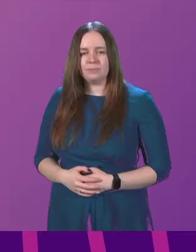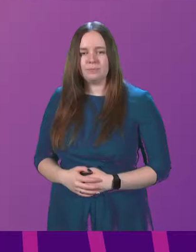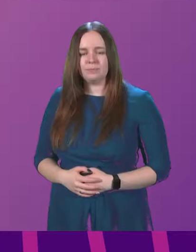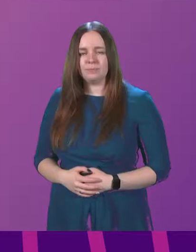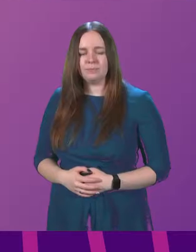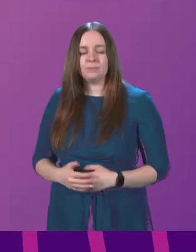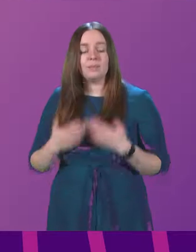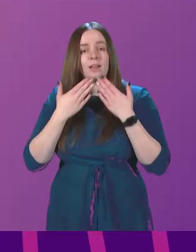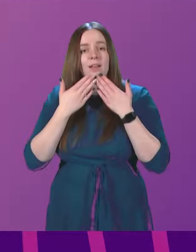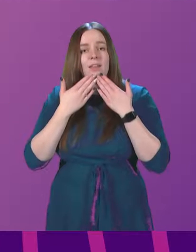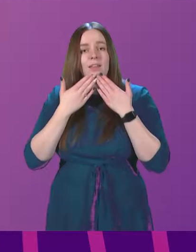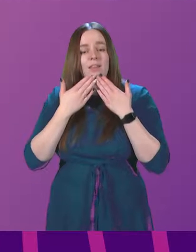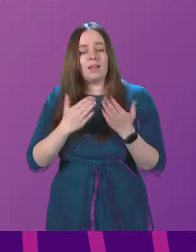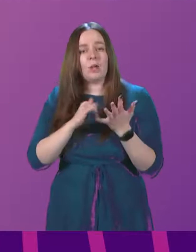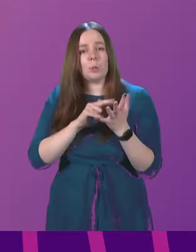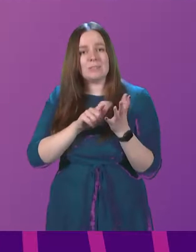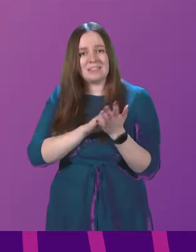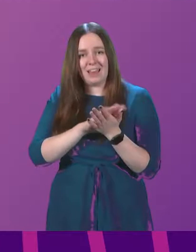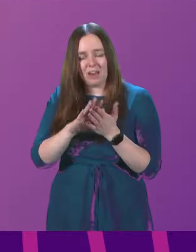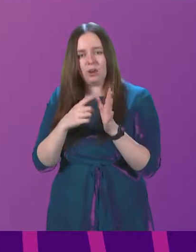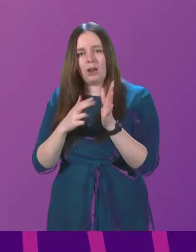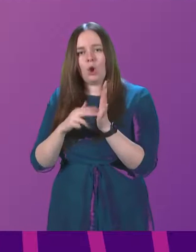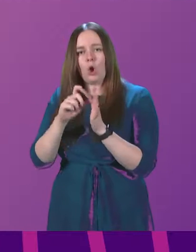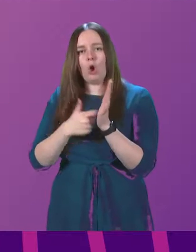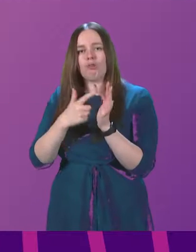Thank you. Thank you, Sarah and Andre.